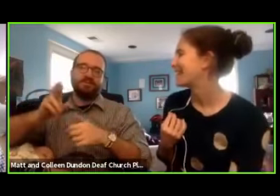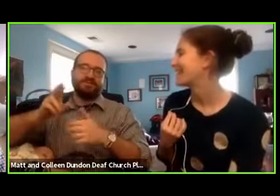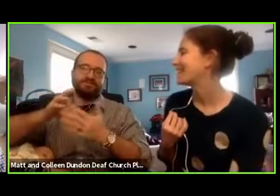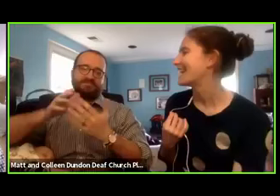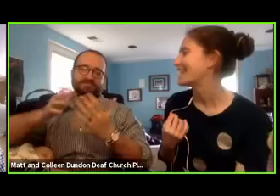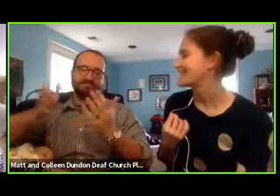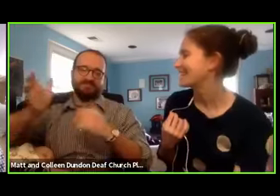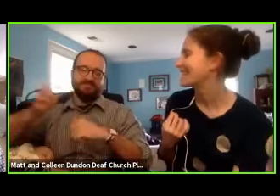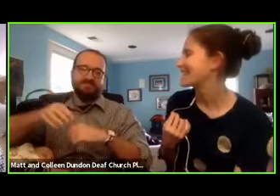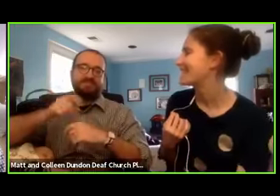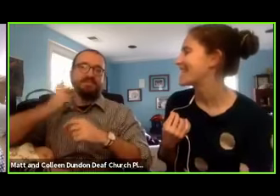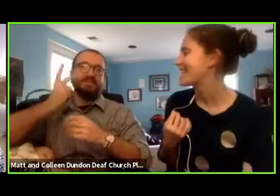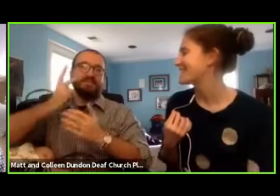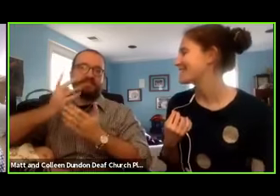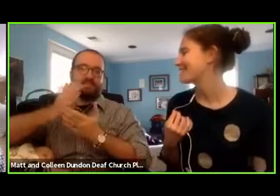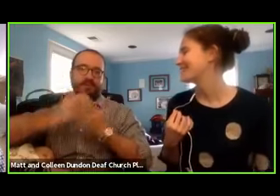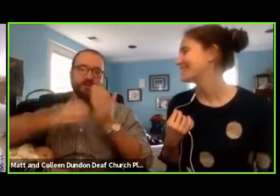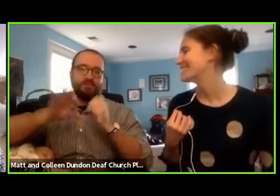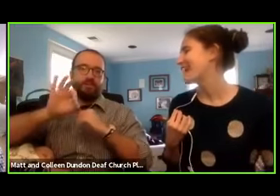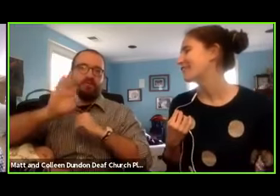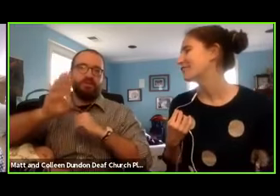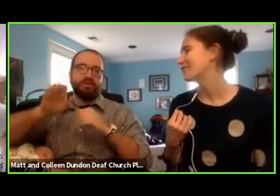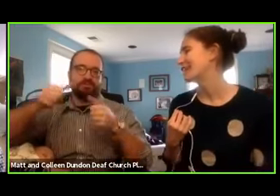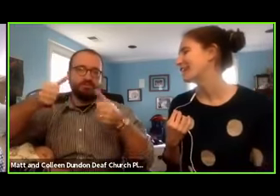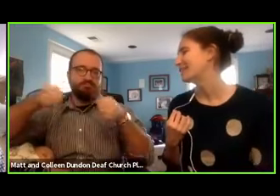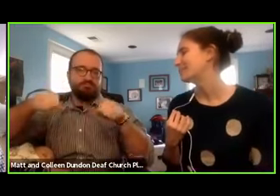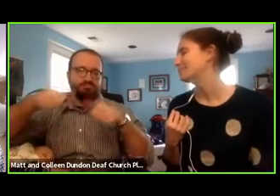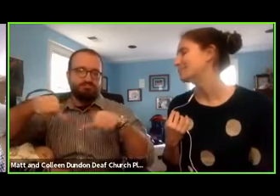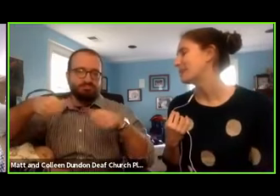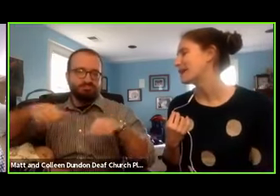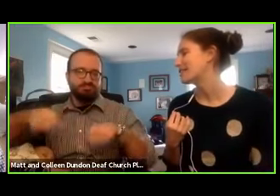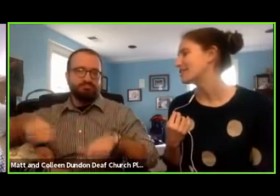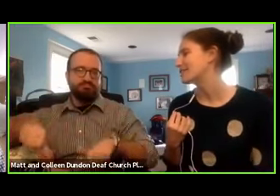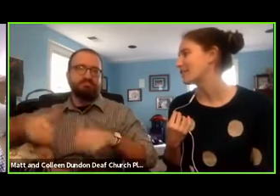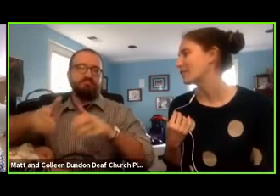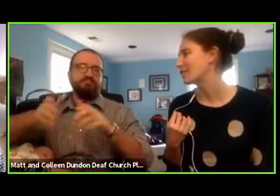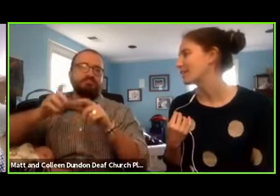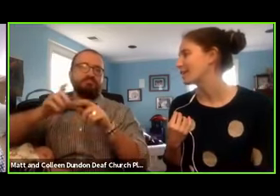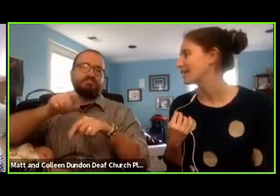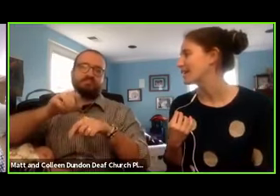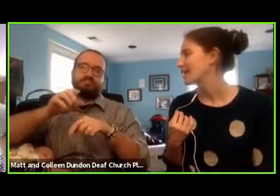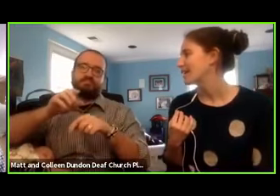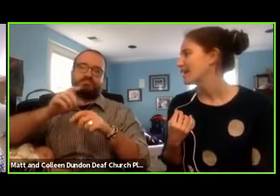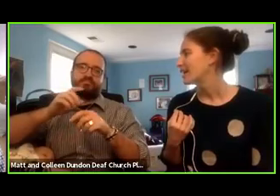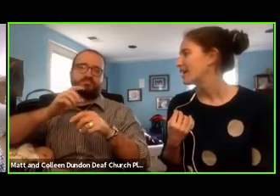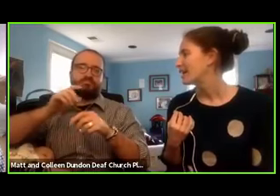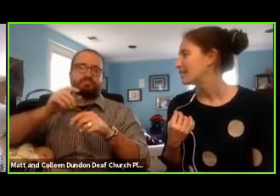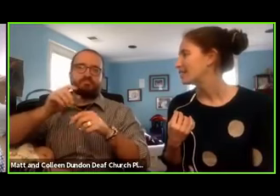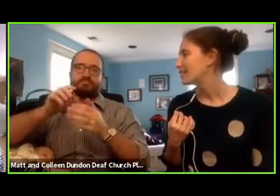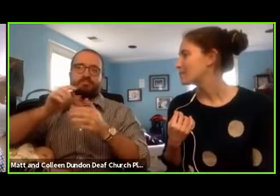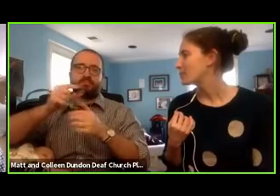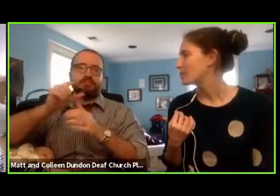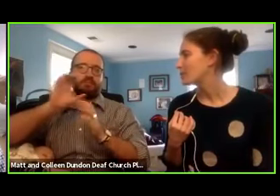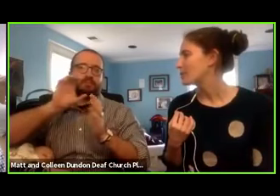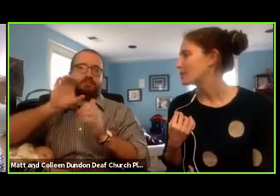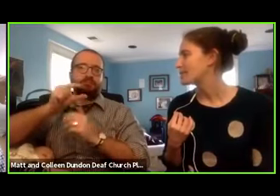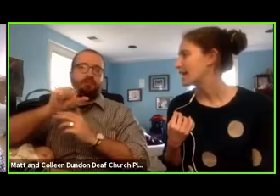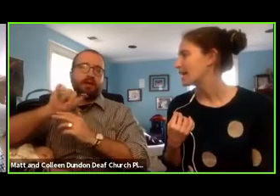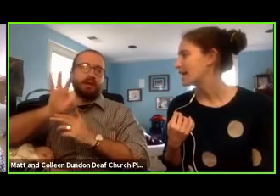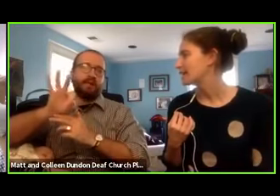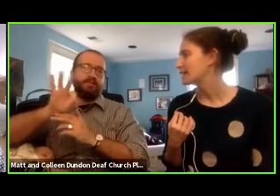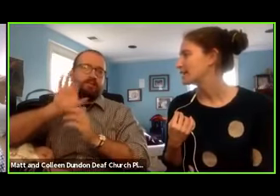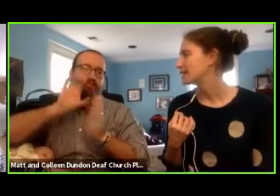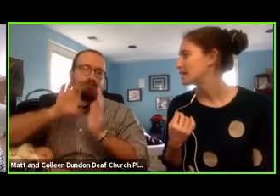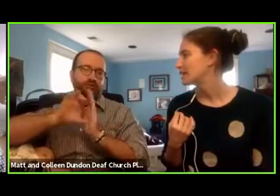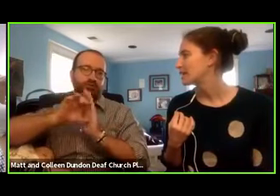less contagious among the Deaf. But there's definitely been Facebook posts